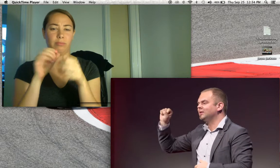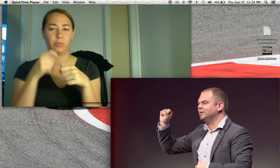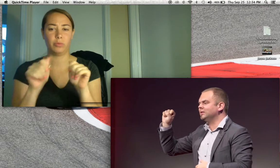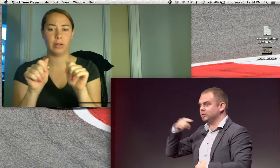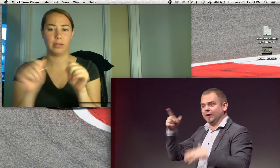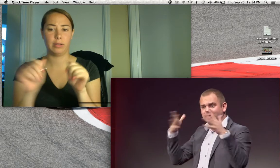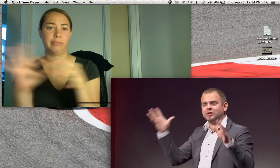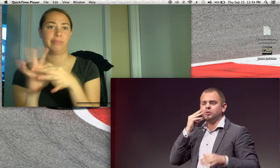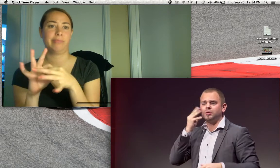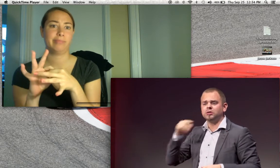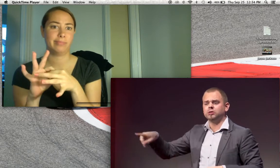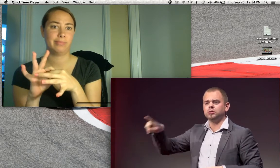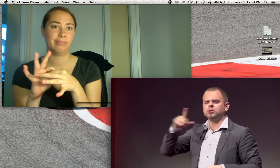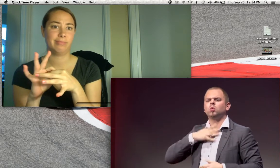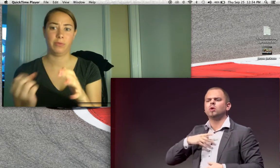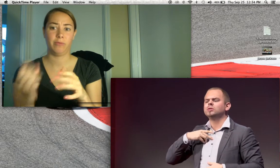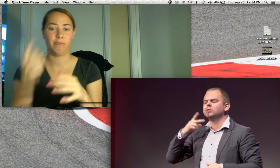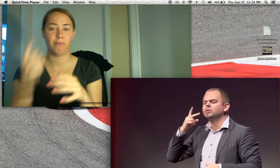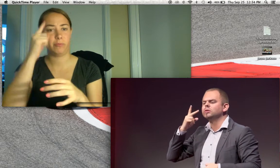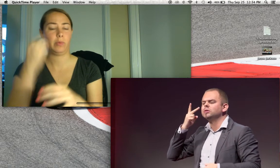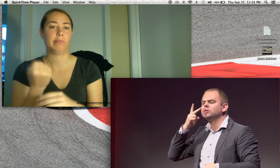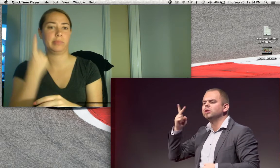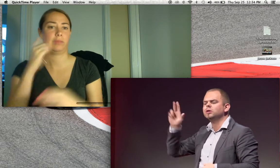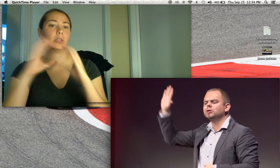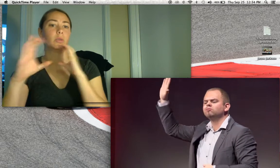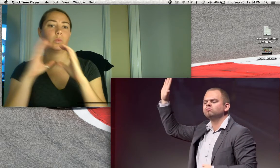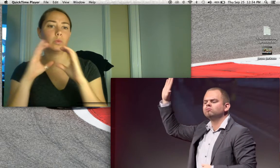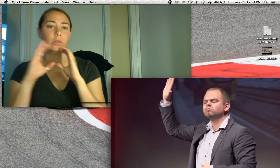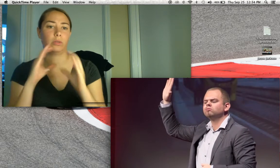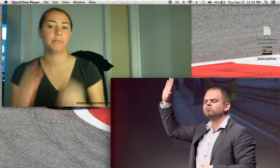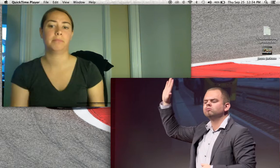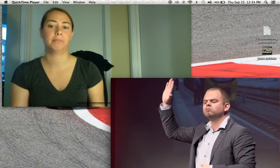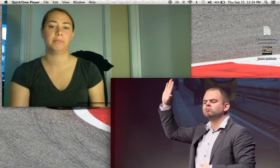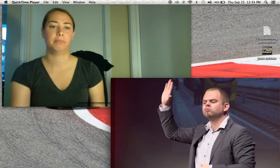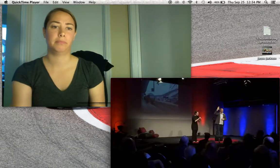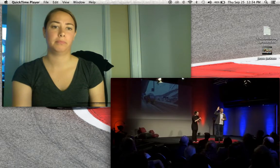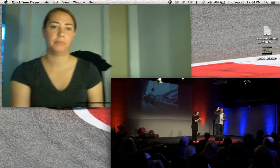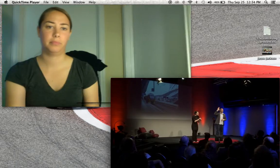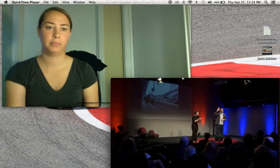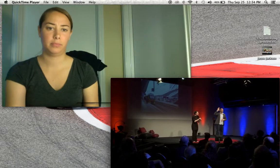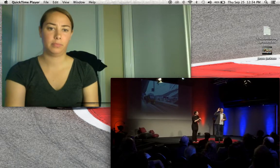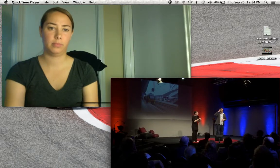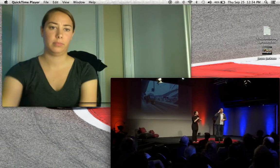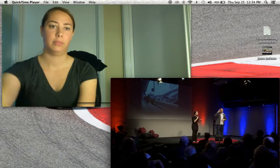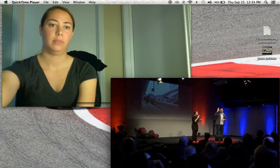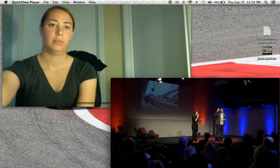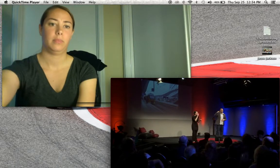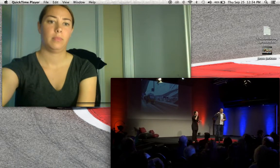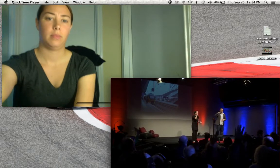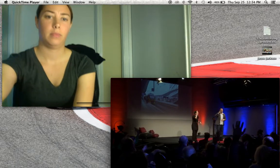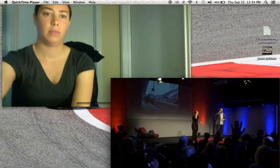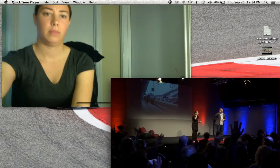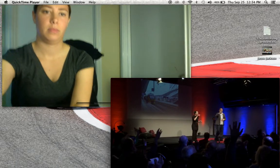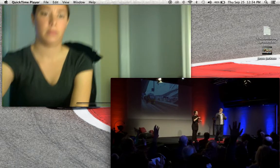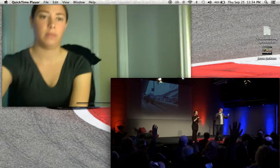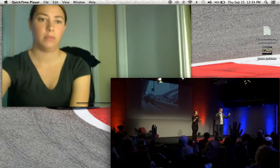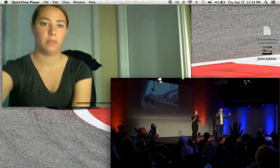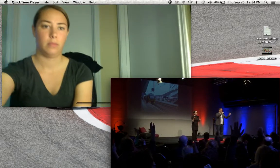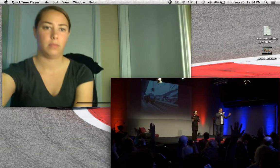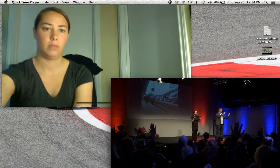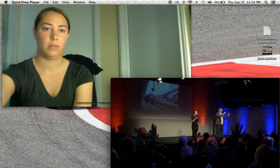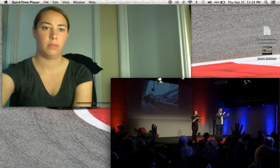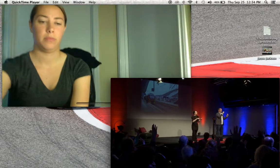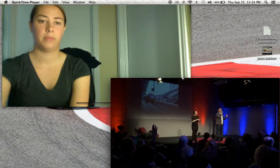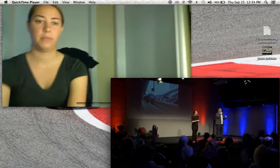who of you knows the Dutch Railway Company NS, who's ever travelled with them? I want to see Hans.